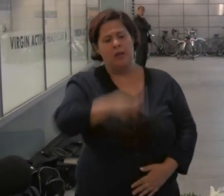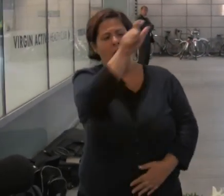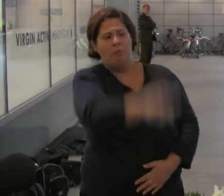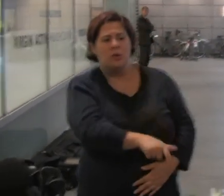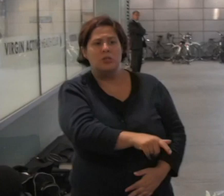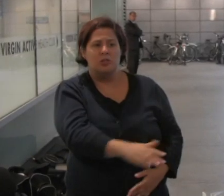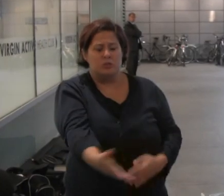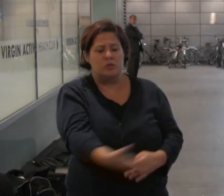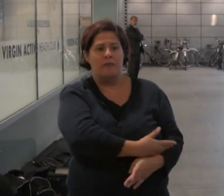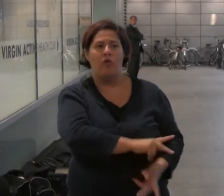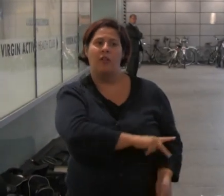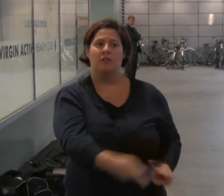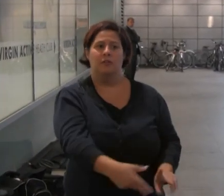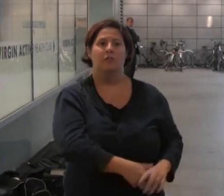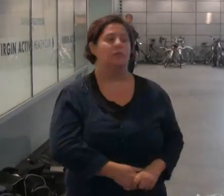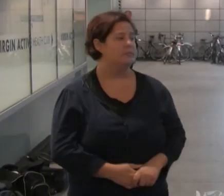before they died.